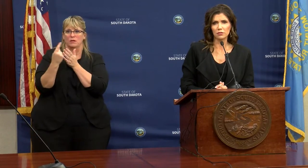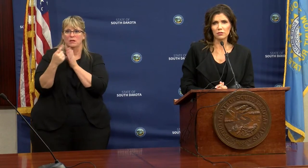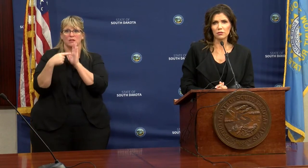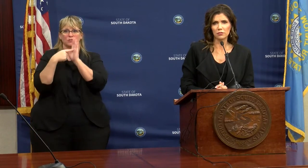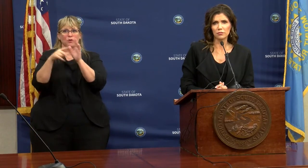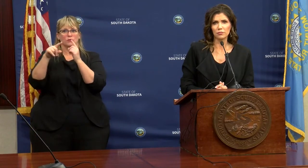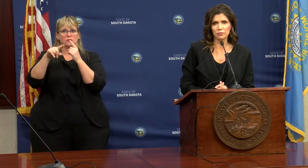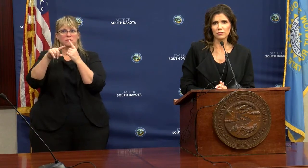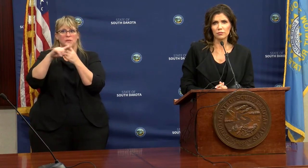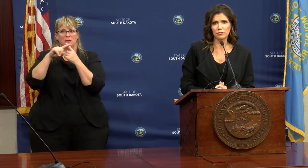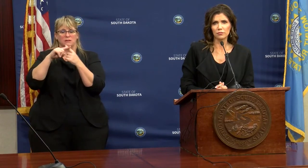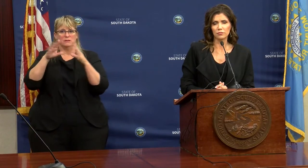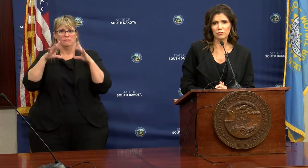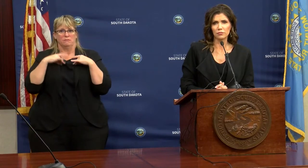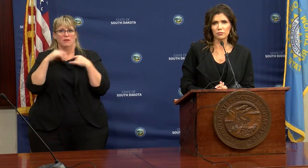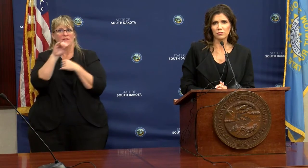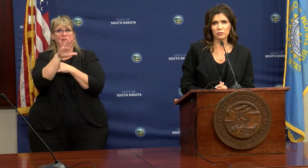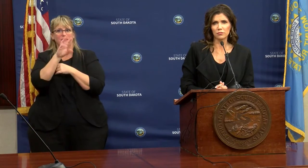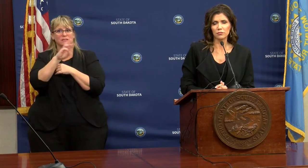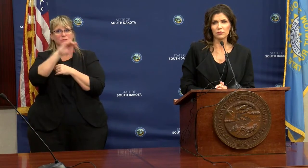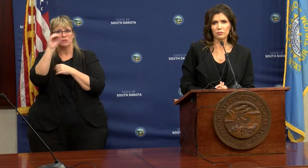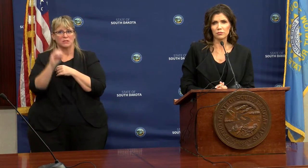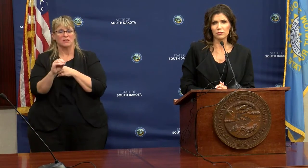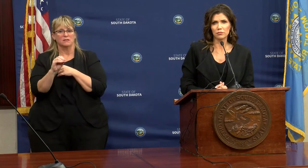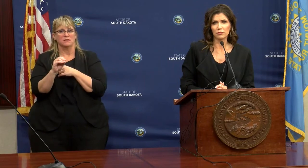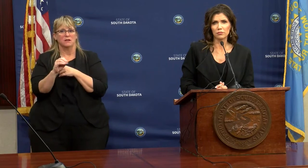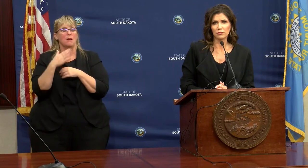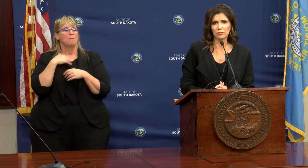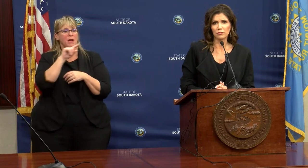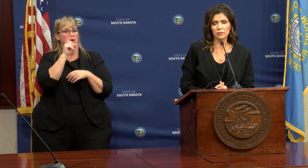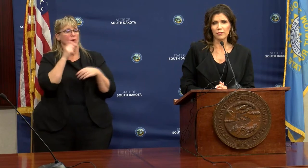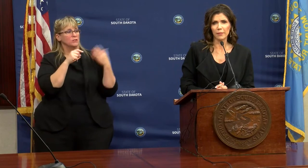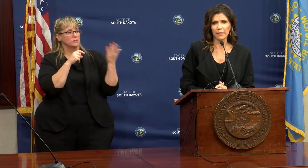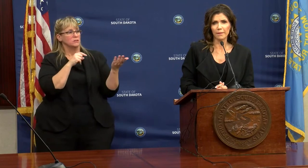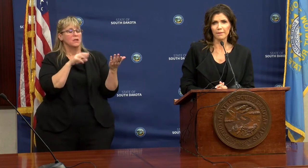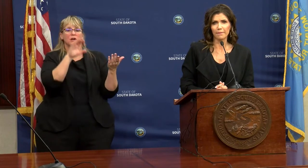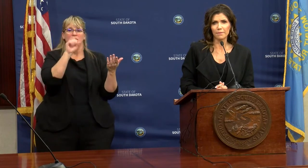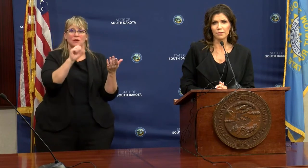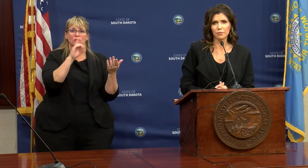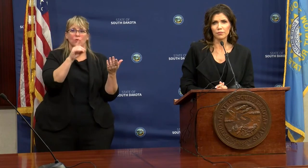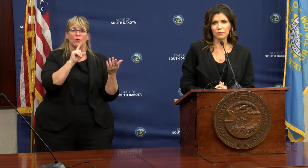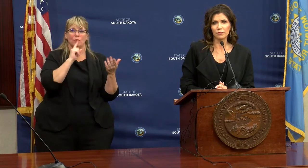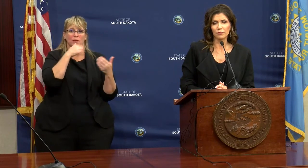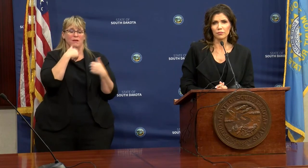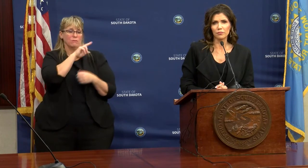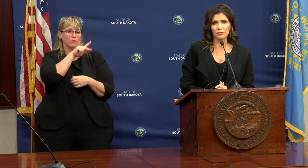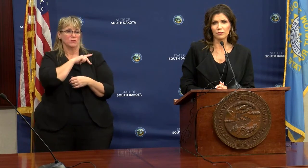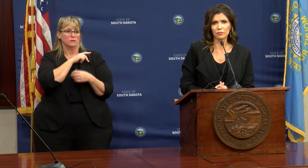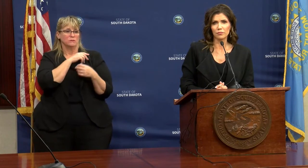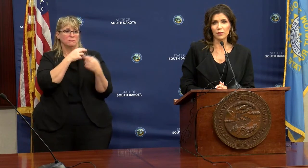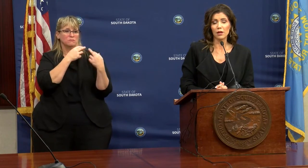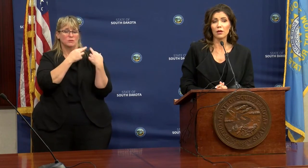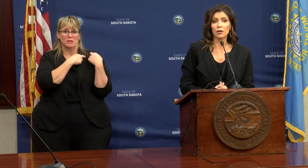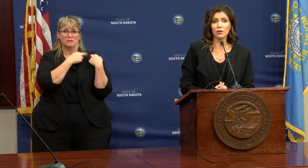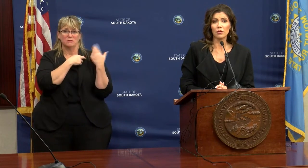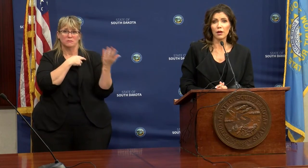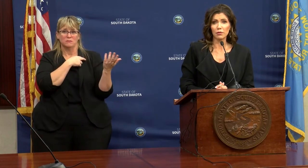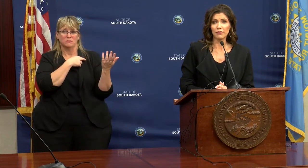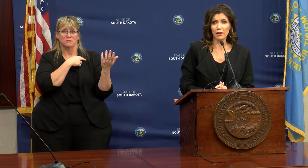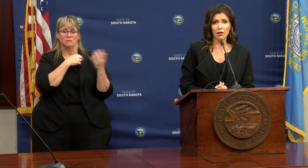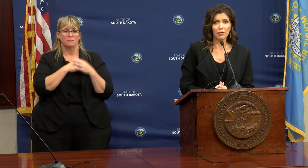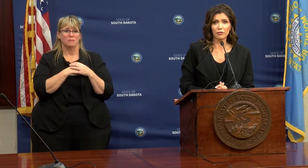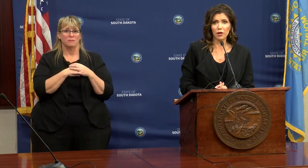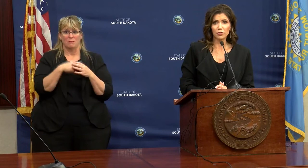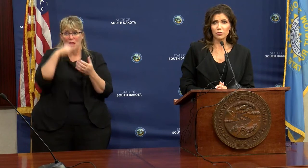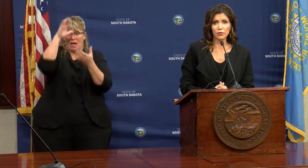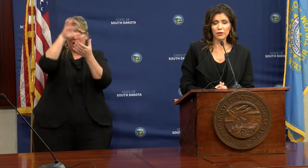56%. So what I'm wondering about, my main question is, are South Dakotans truly taking personal responsibility? I